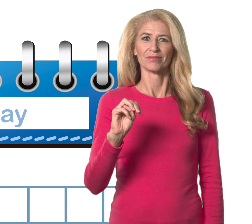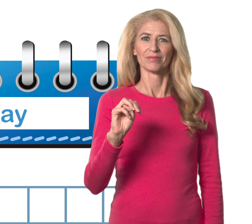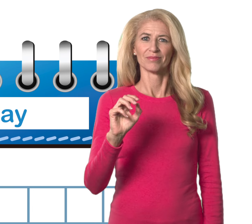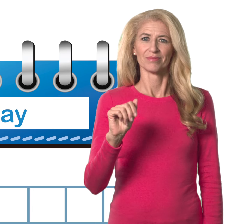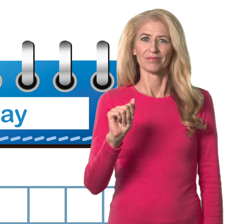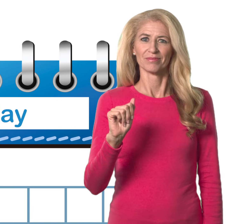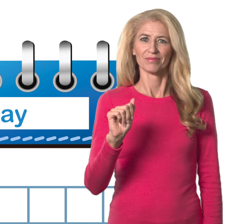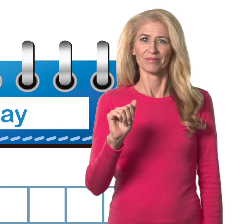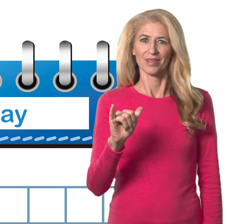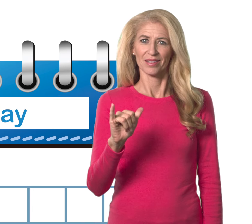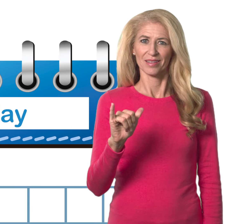May